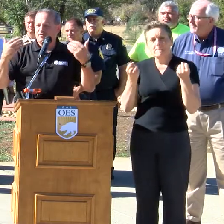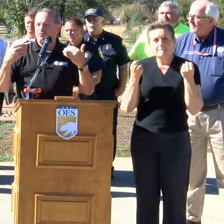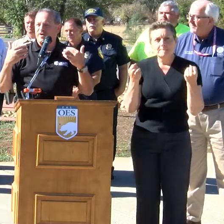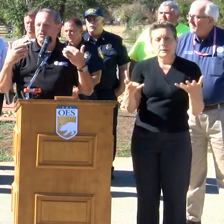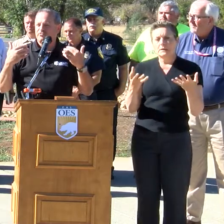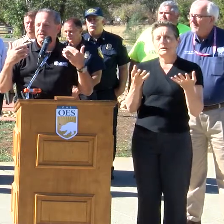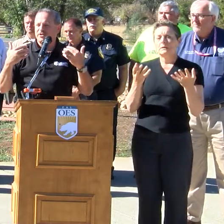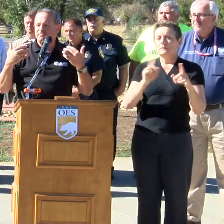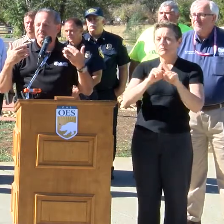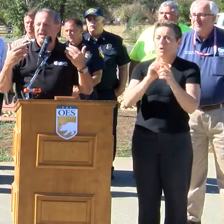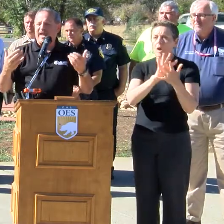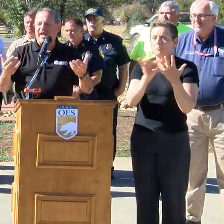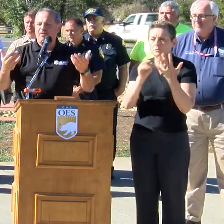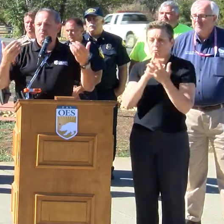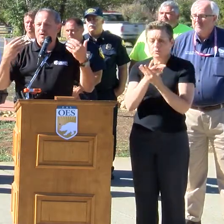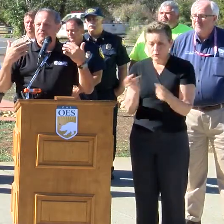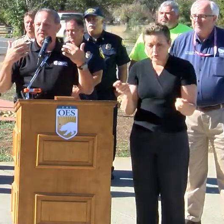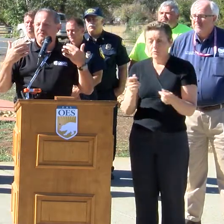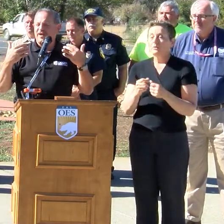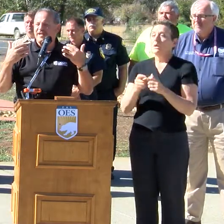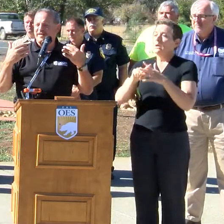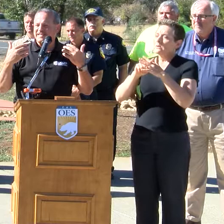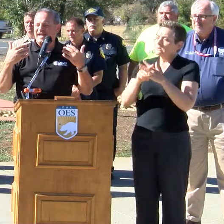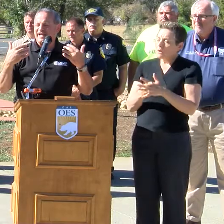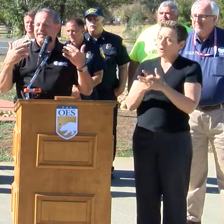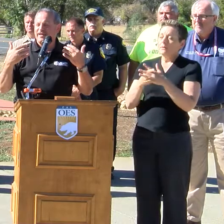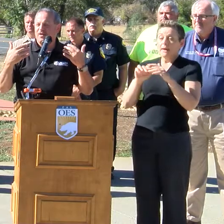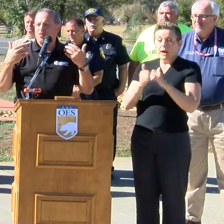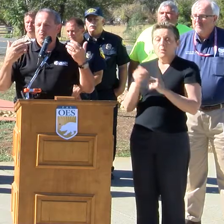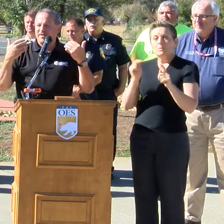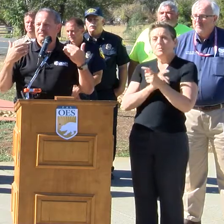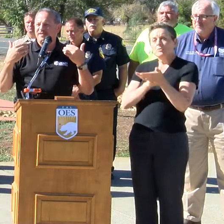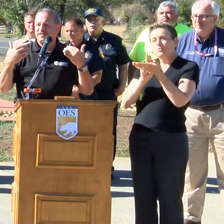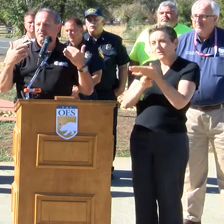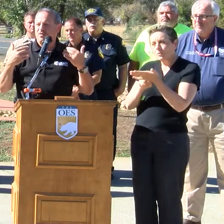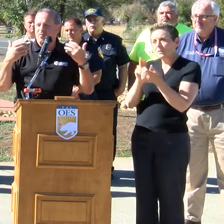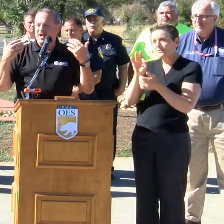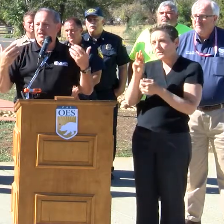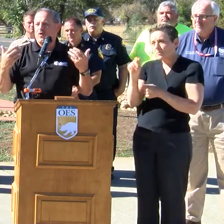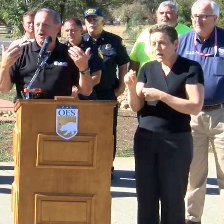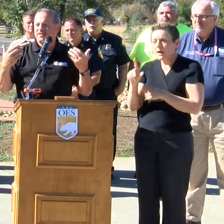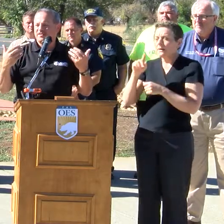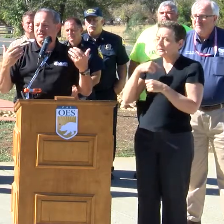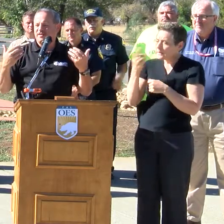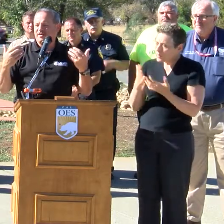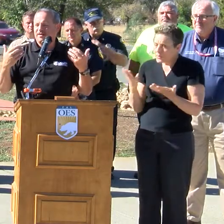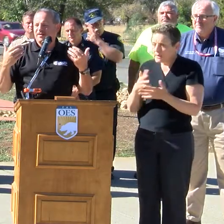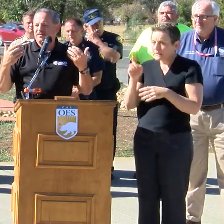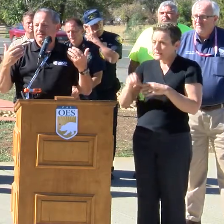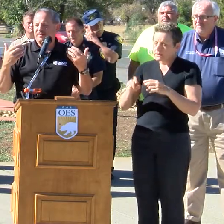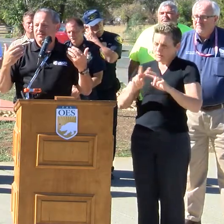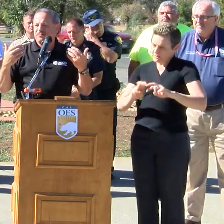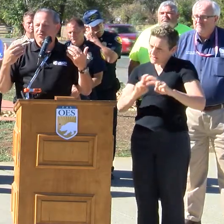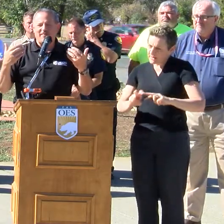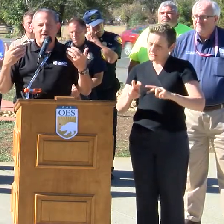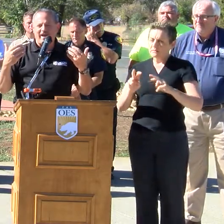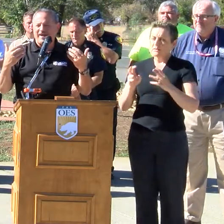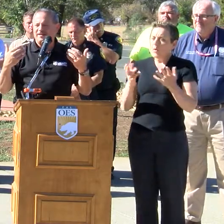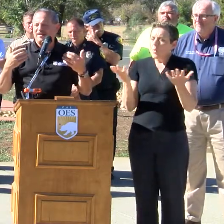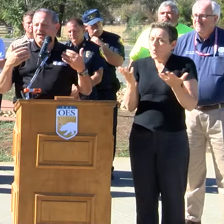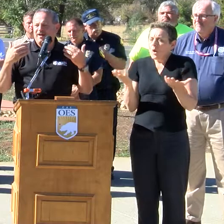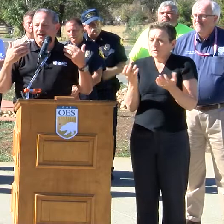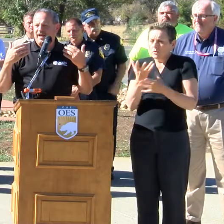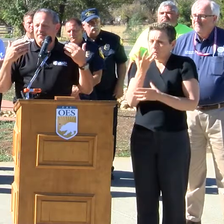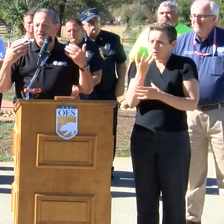the registration, and we find out exactly what is needed, what kind of loss the survivor